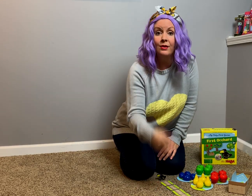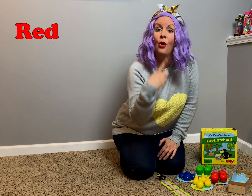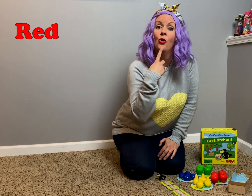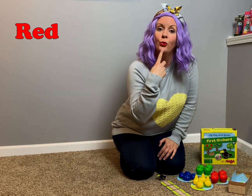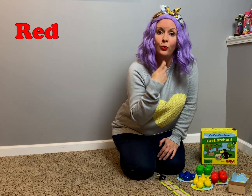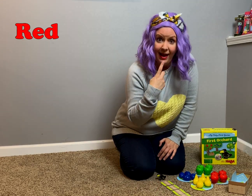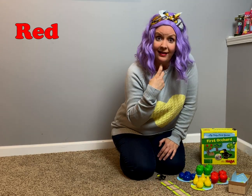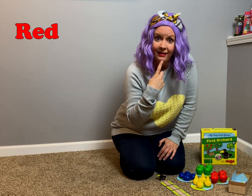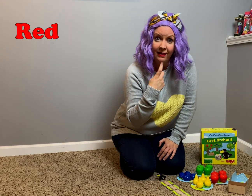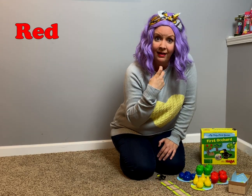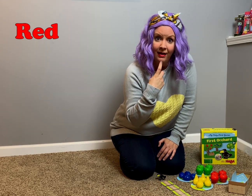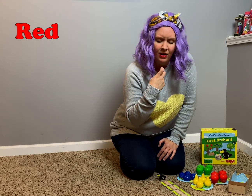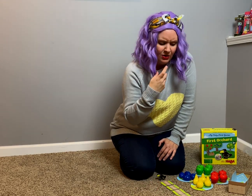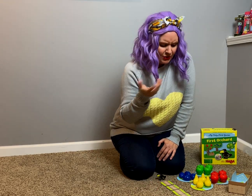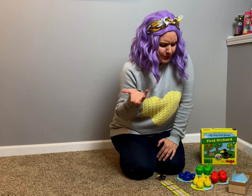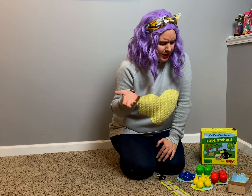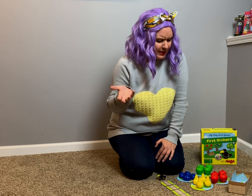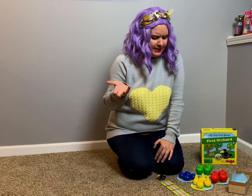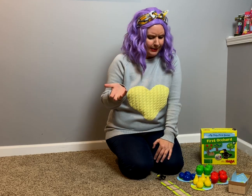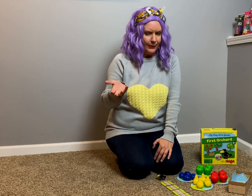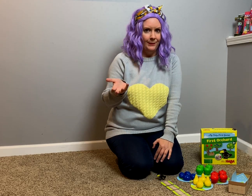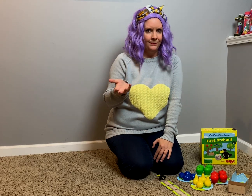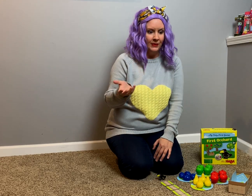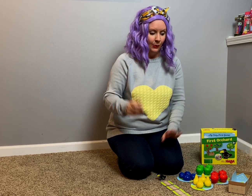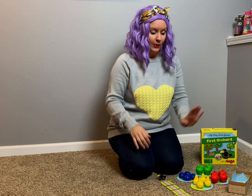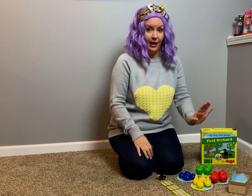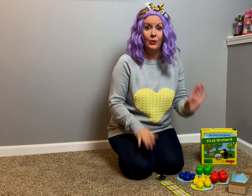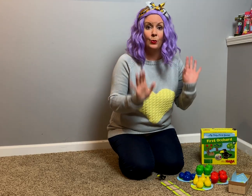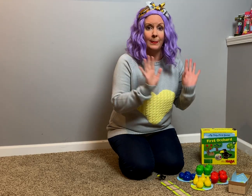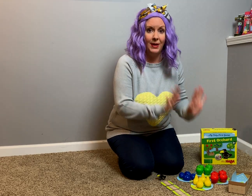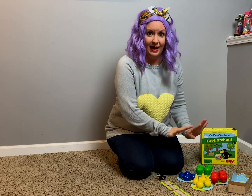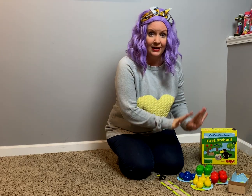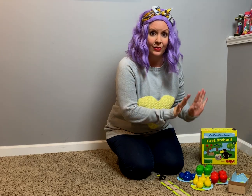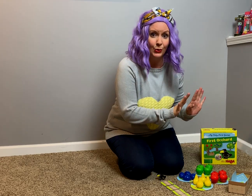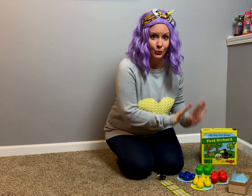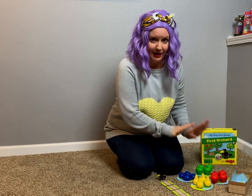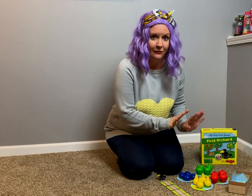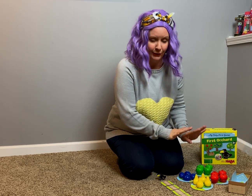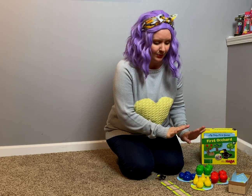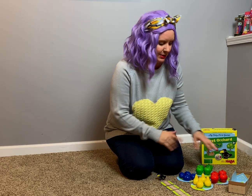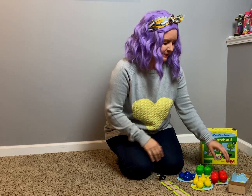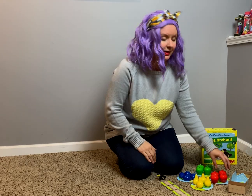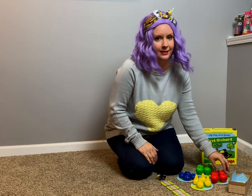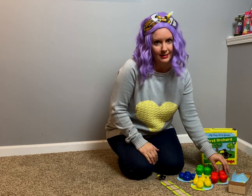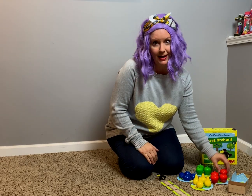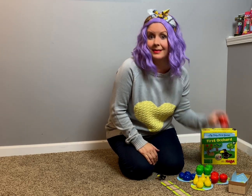red. So, what do we do? Well, we pick the red fruit, in this case